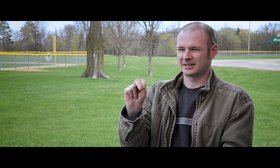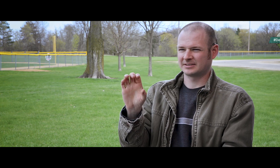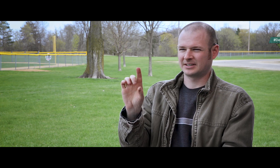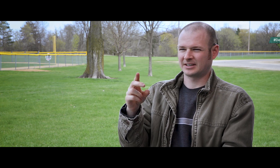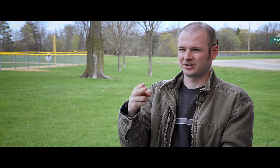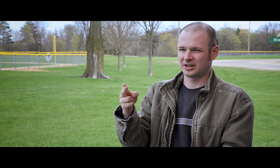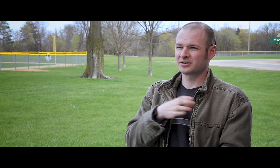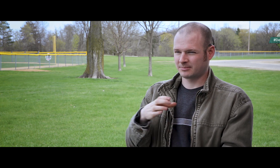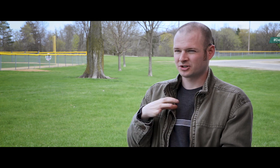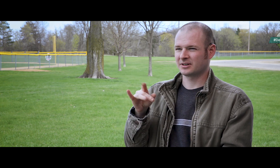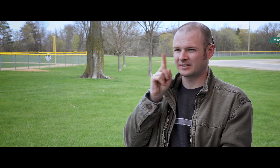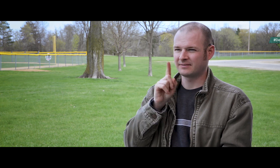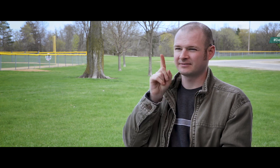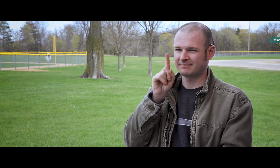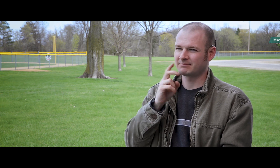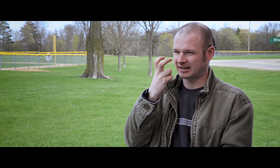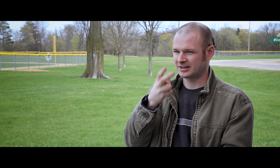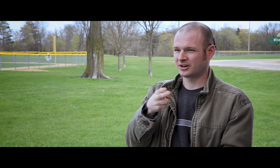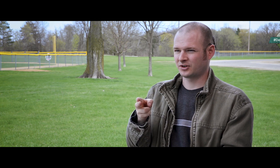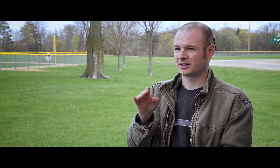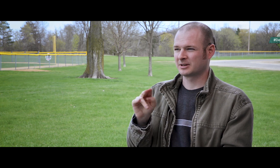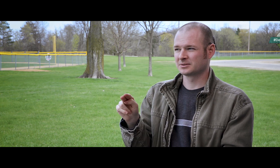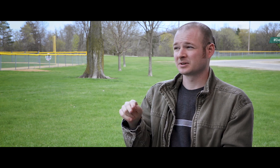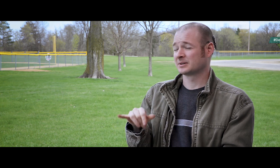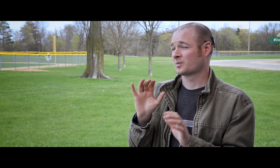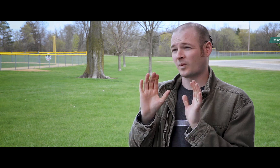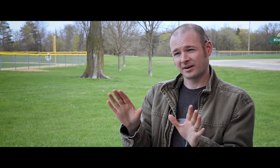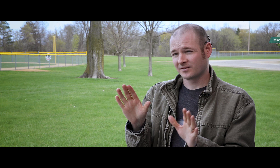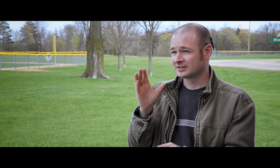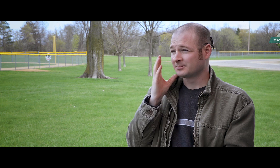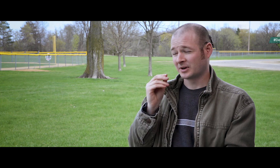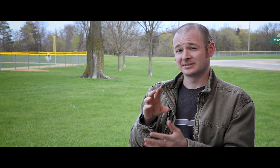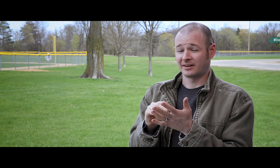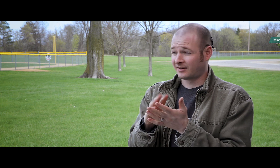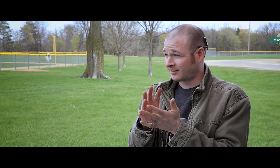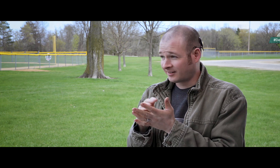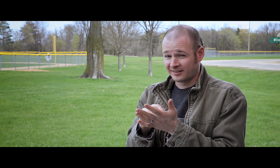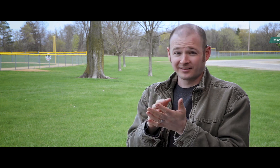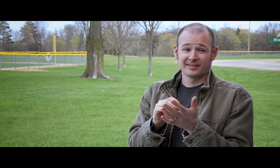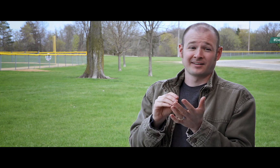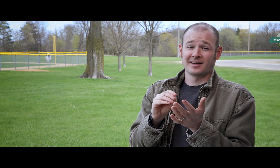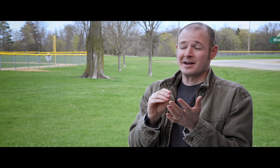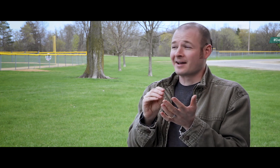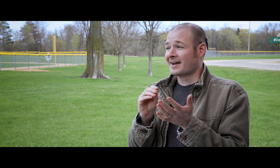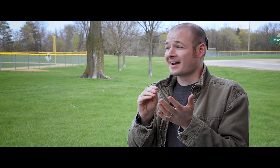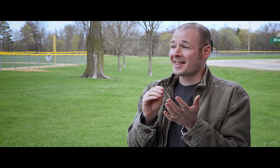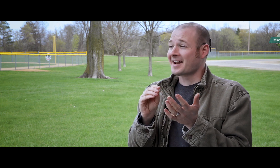internship at MNCDHH, the Commission of the Deaf, Deafblind, and Hard of Hearing. It was a